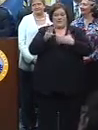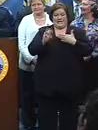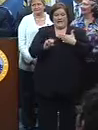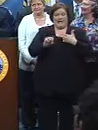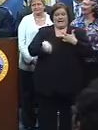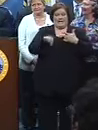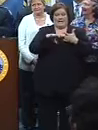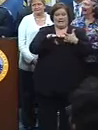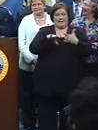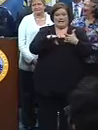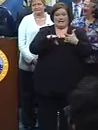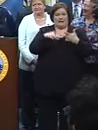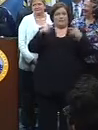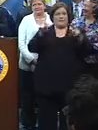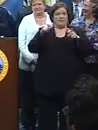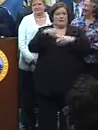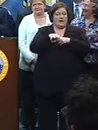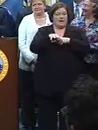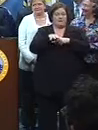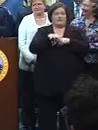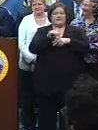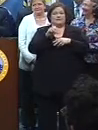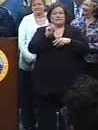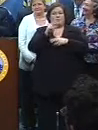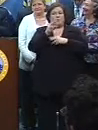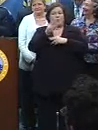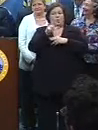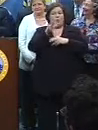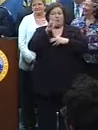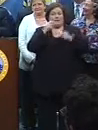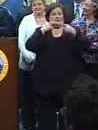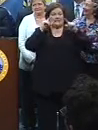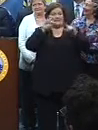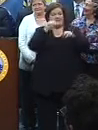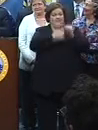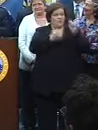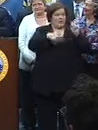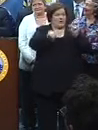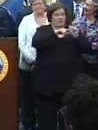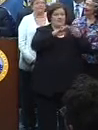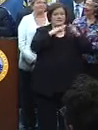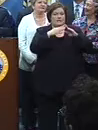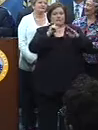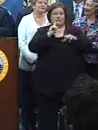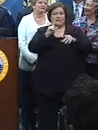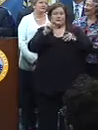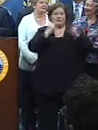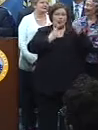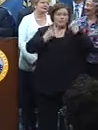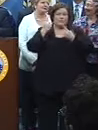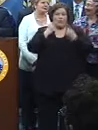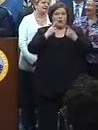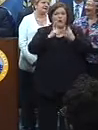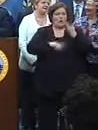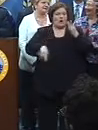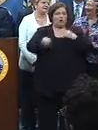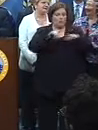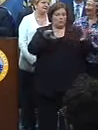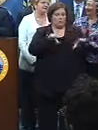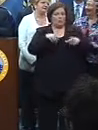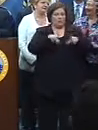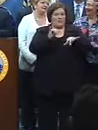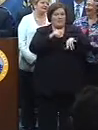And so the only way that the Super Bowl is going to be a success if everybody in the city now really starts to think about the role that they're going to play.